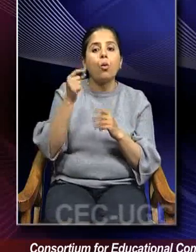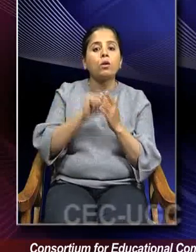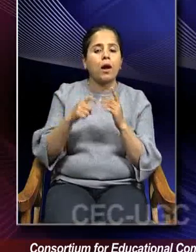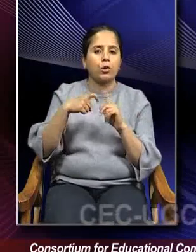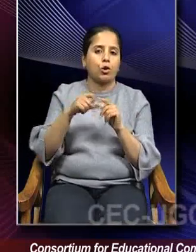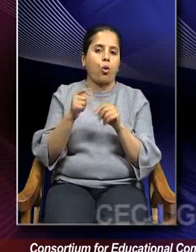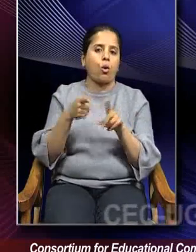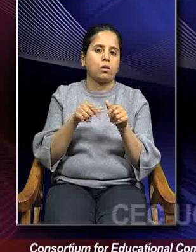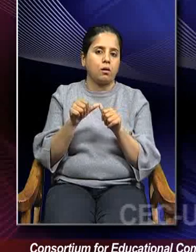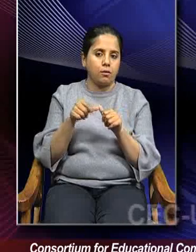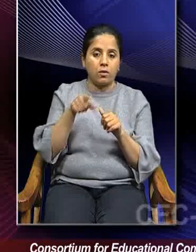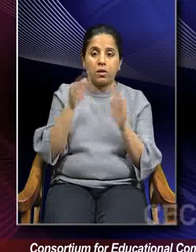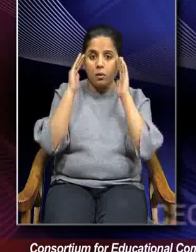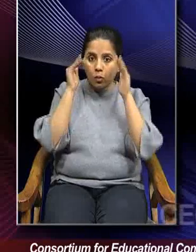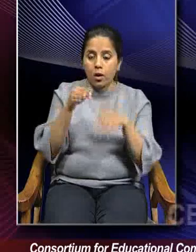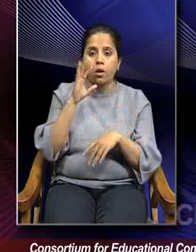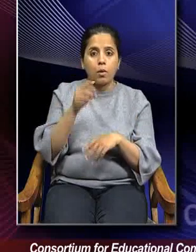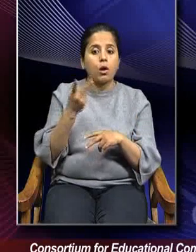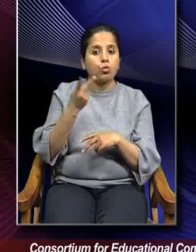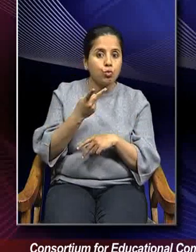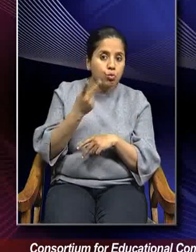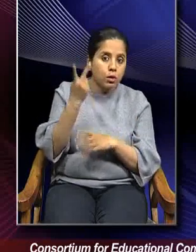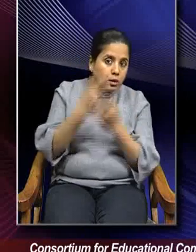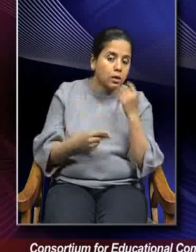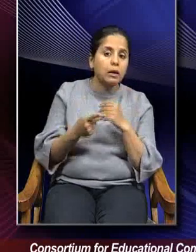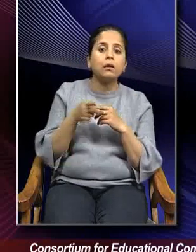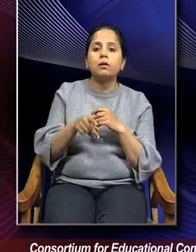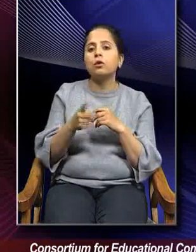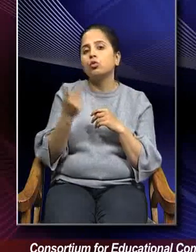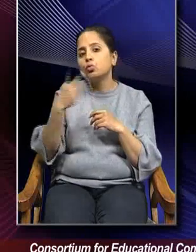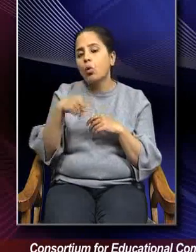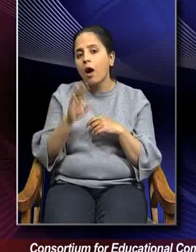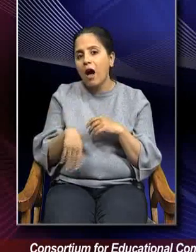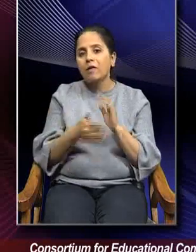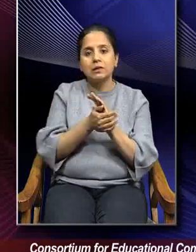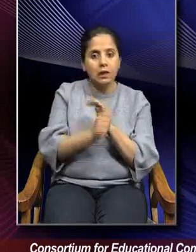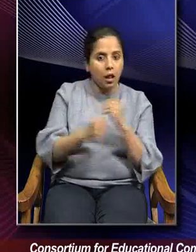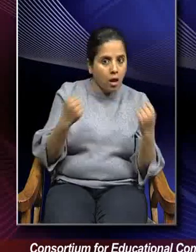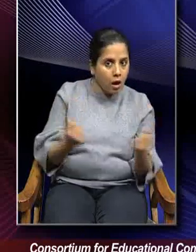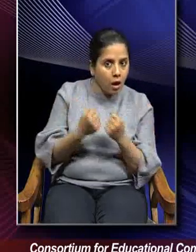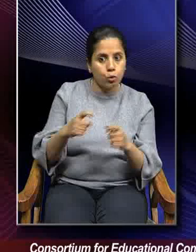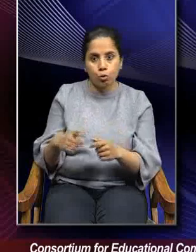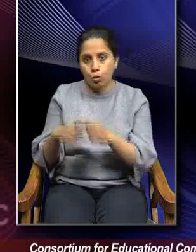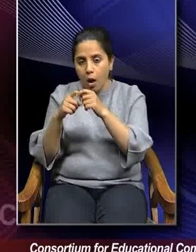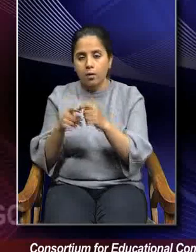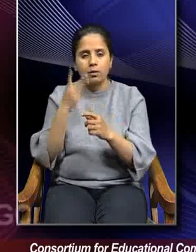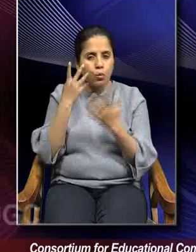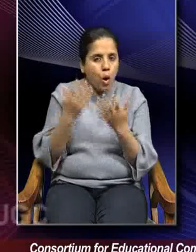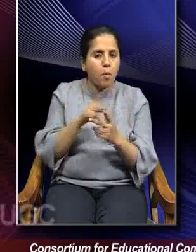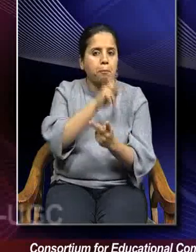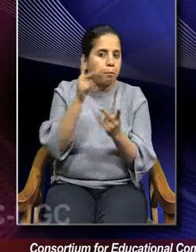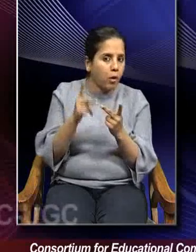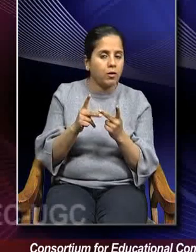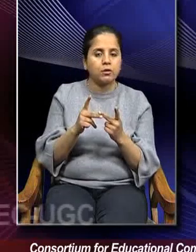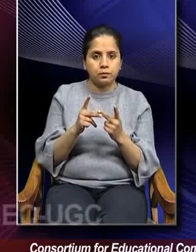So it emphasizes the twin qualities of the skill in action and quest for perfection. These two